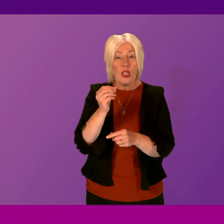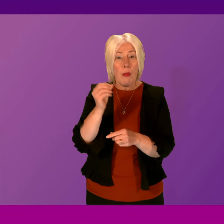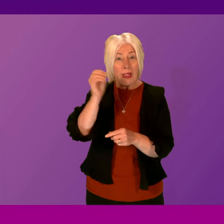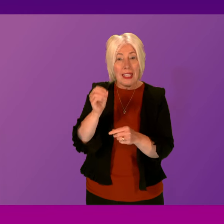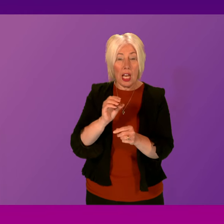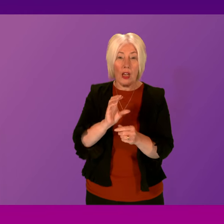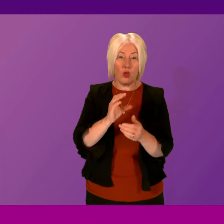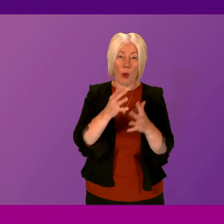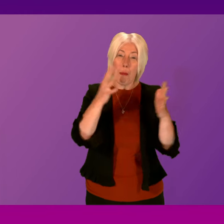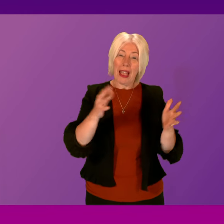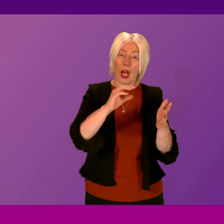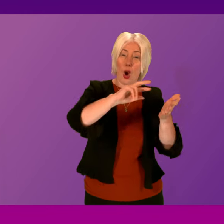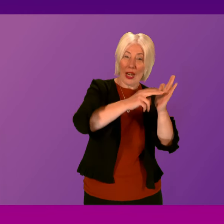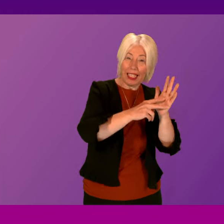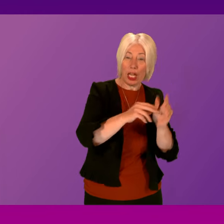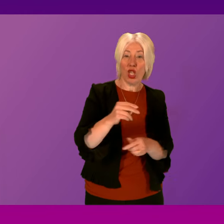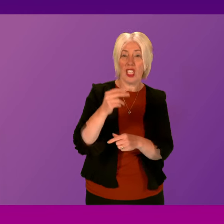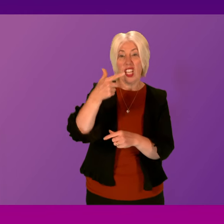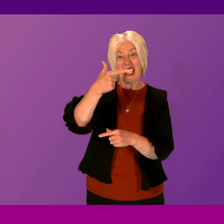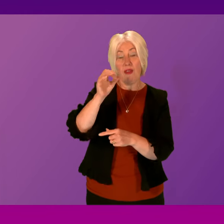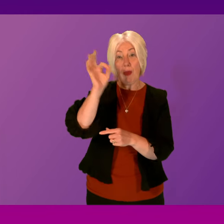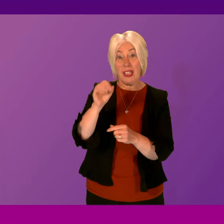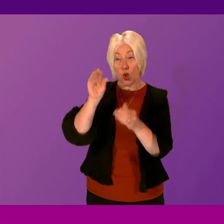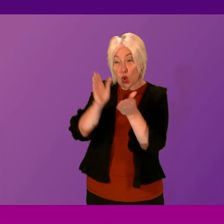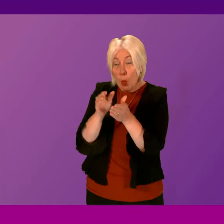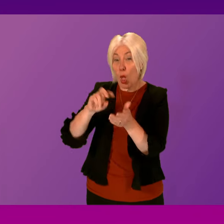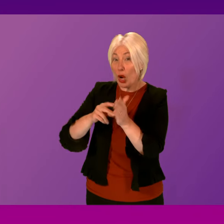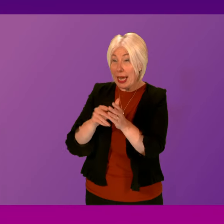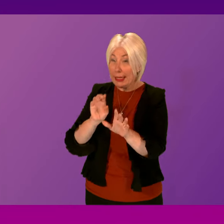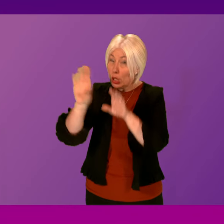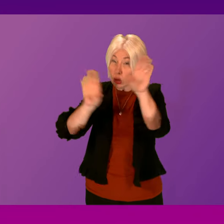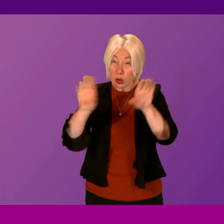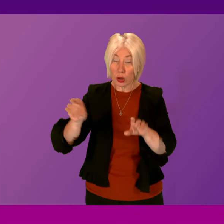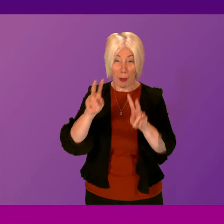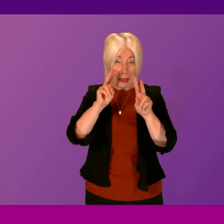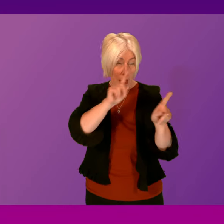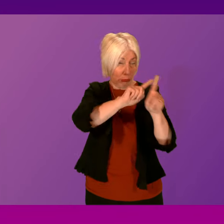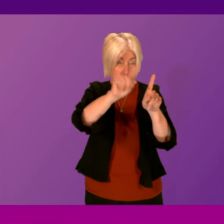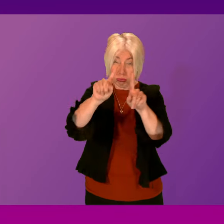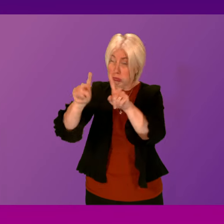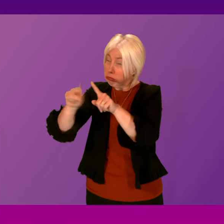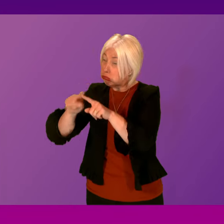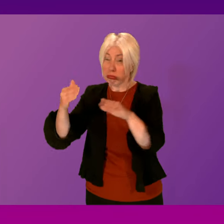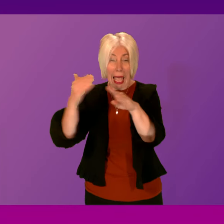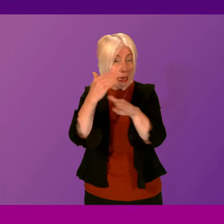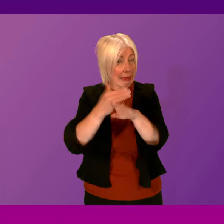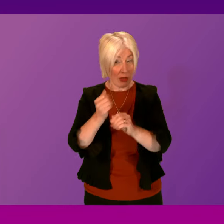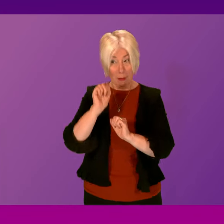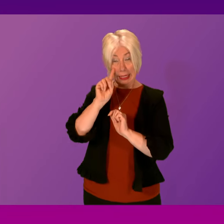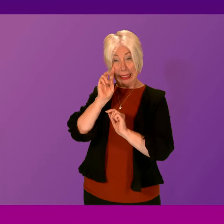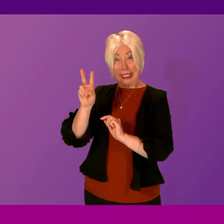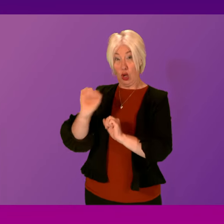to larger organisations. And that funding supports a whole range of activities. Many of us will have seen examples of that activity in our own local